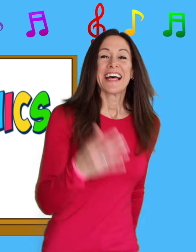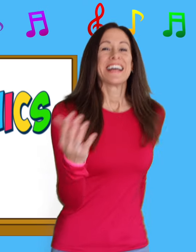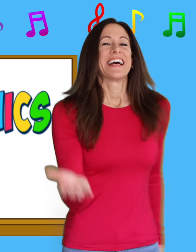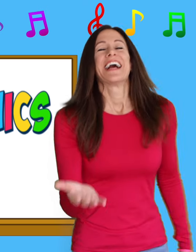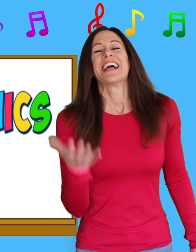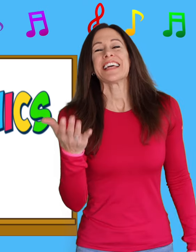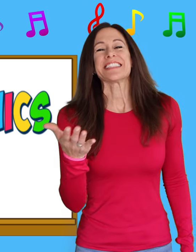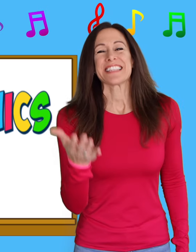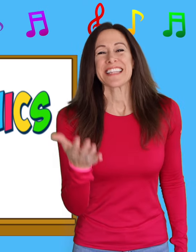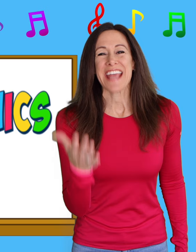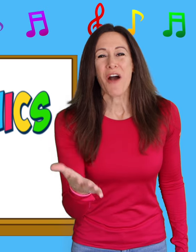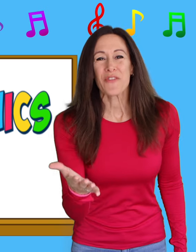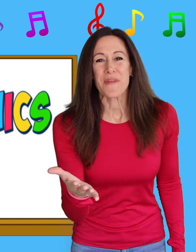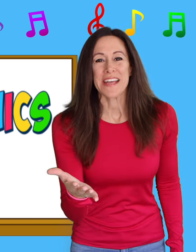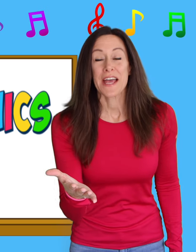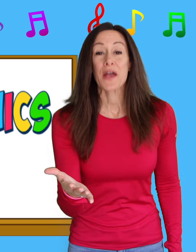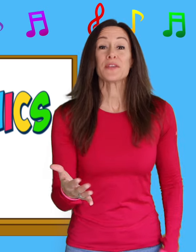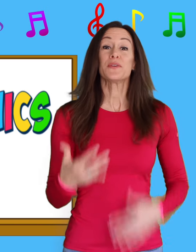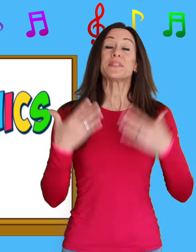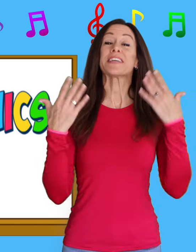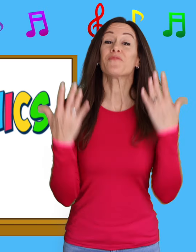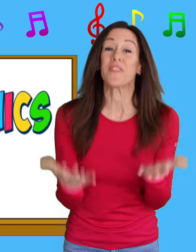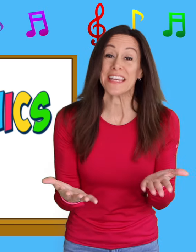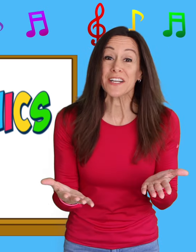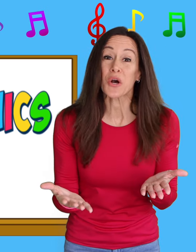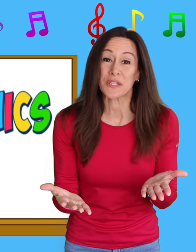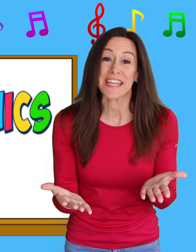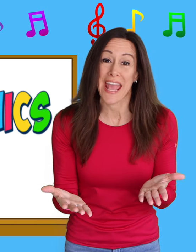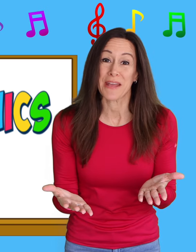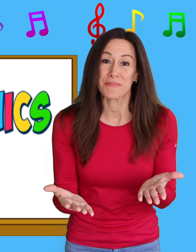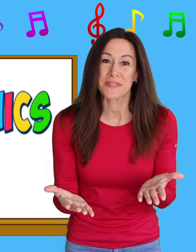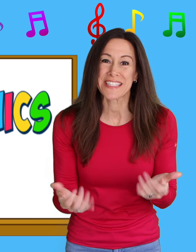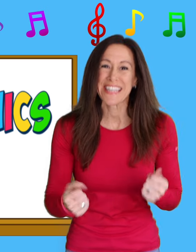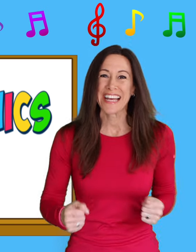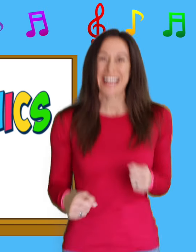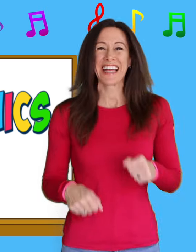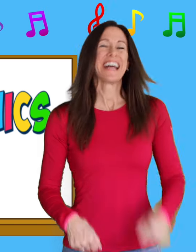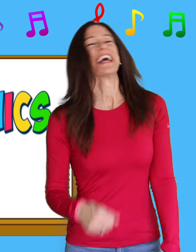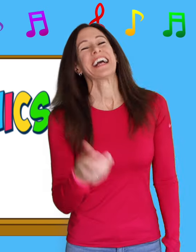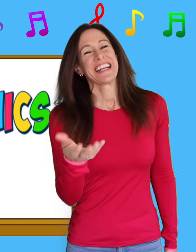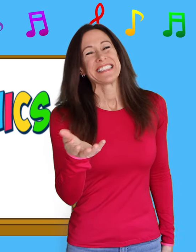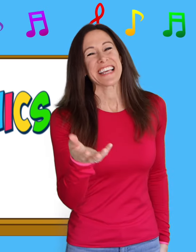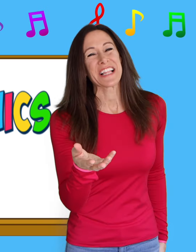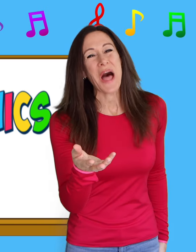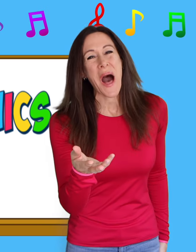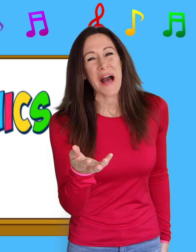Let's sing the alphabet using vehicle names. Sing along!